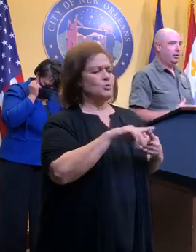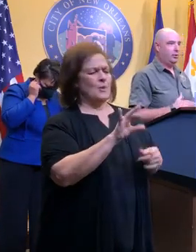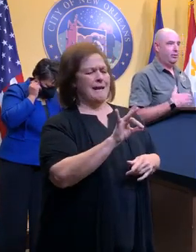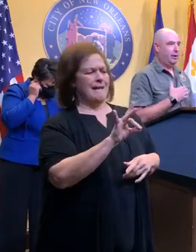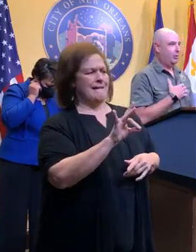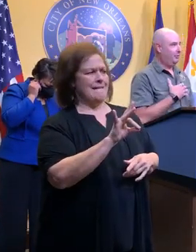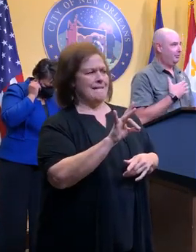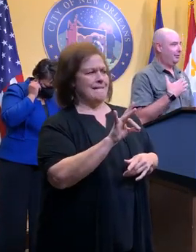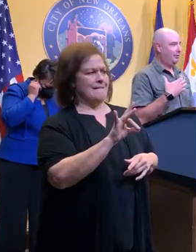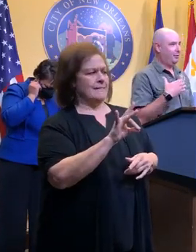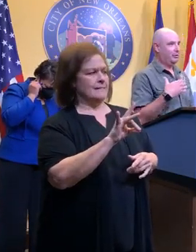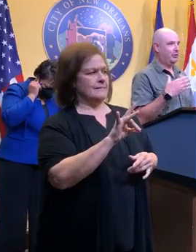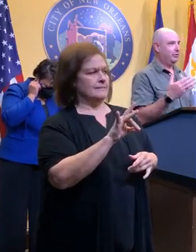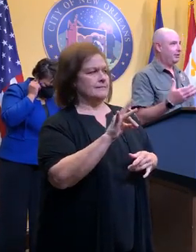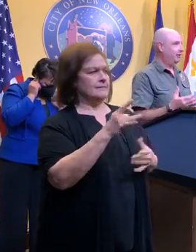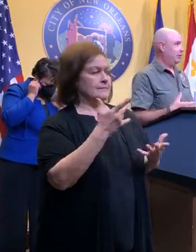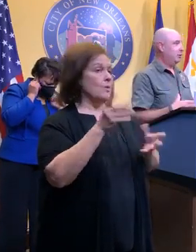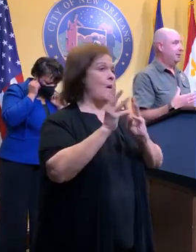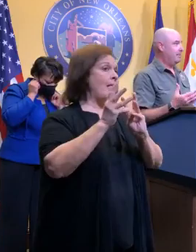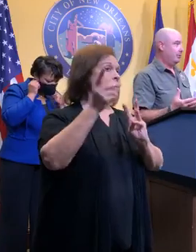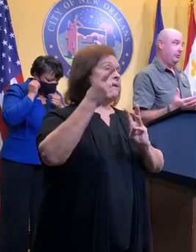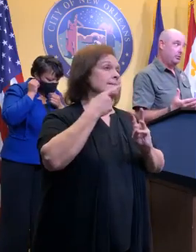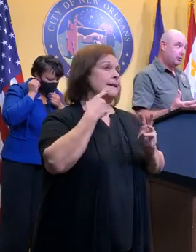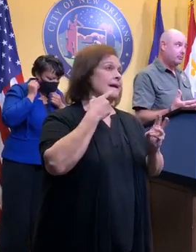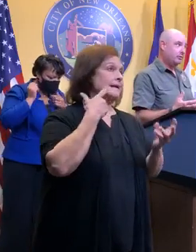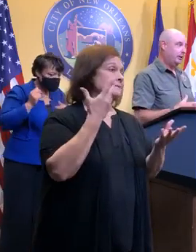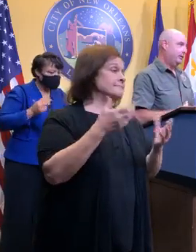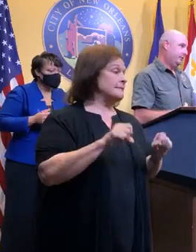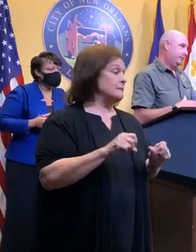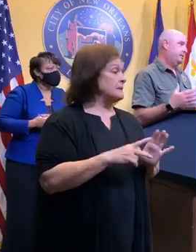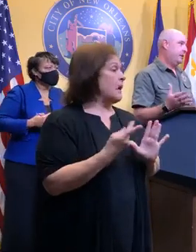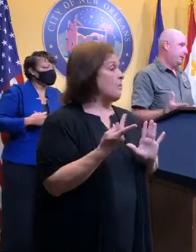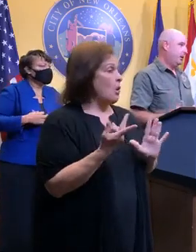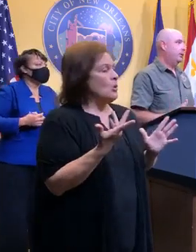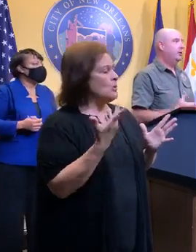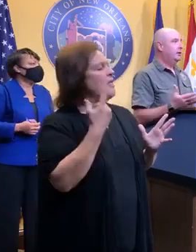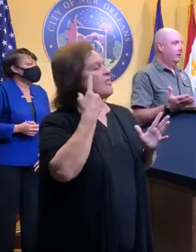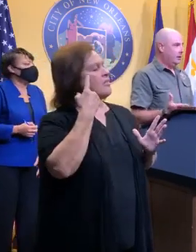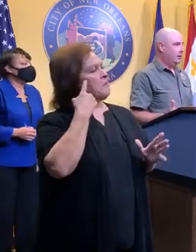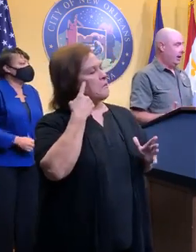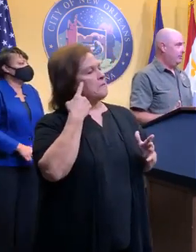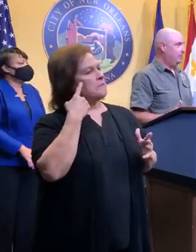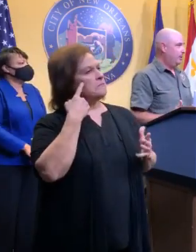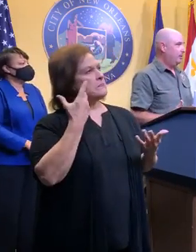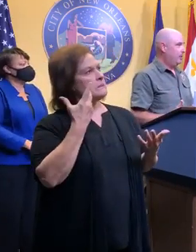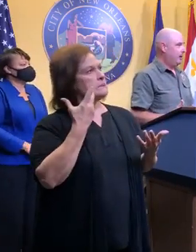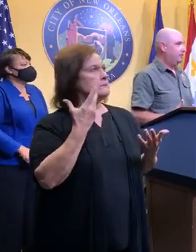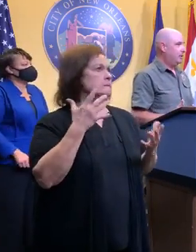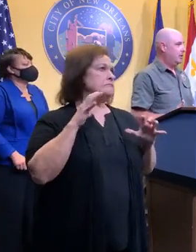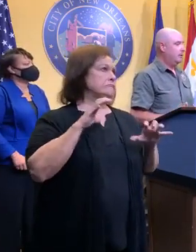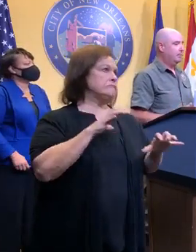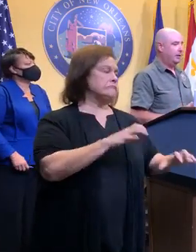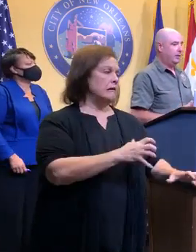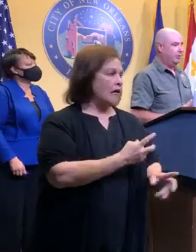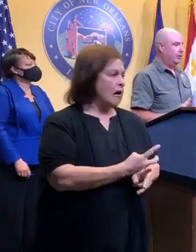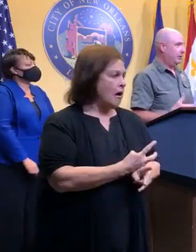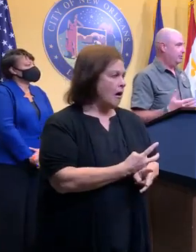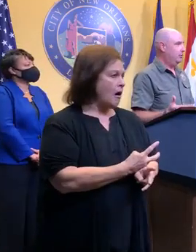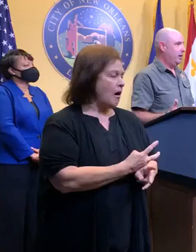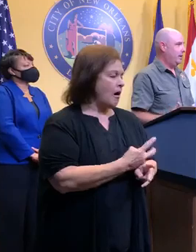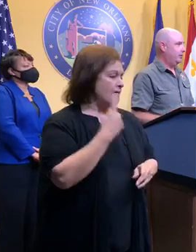point. And, you know, they always- Weather service likes to say locally amounts double. So let's think about, you know, a heavy period of rainfall